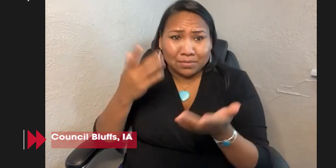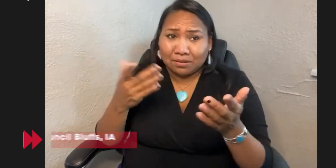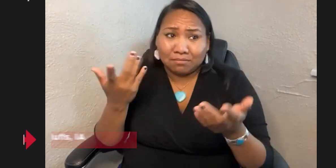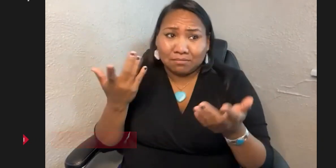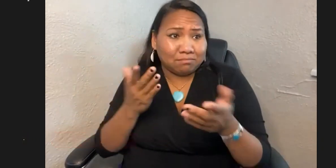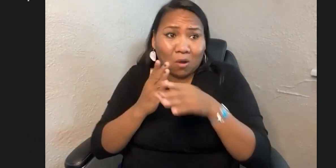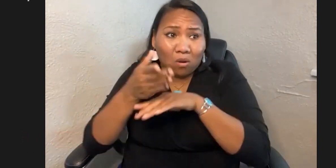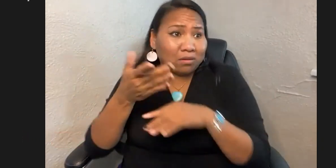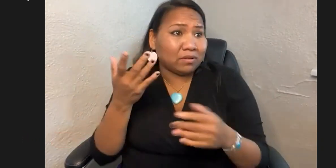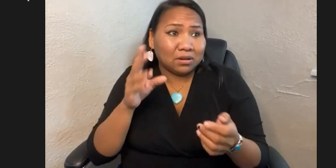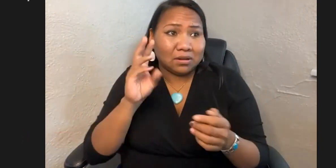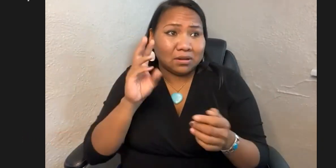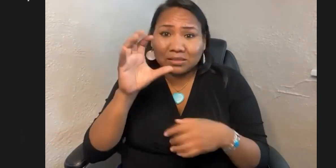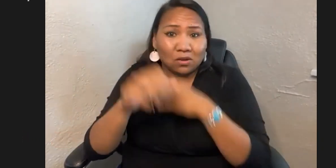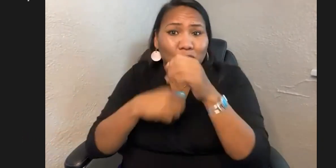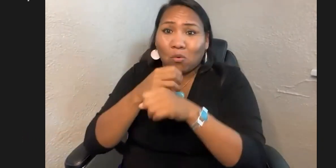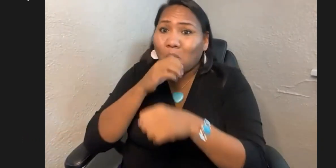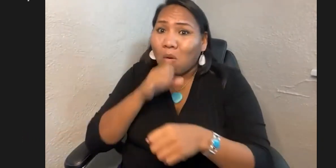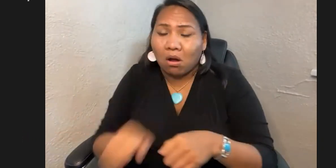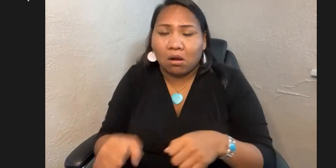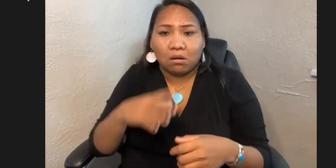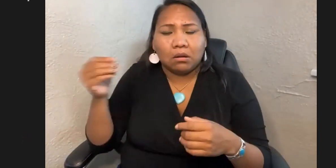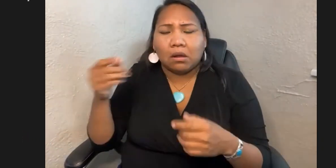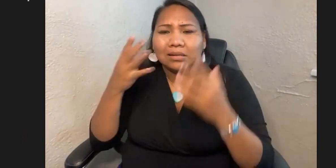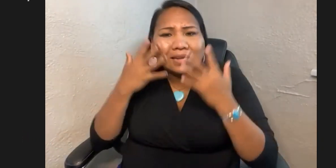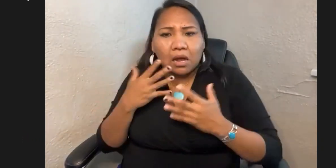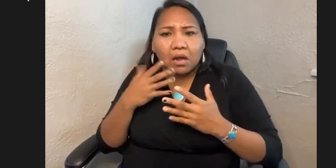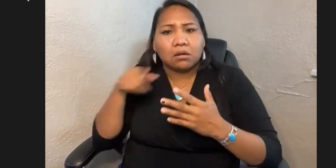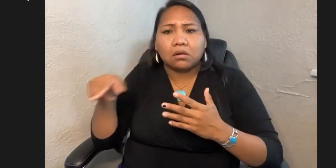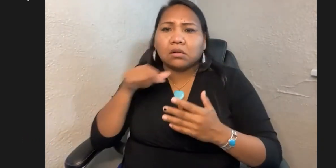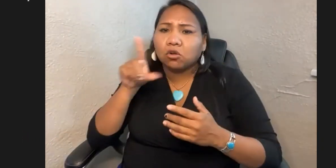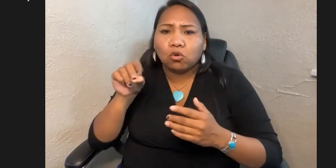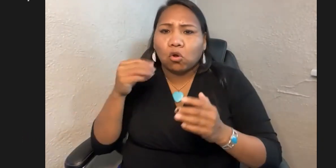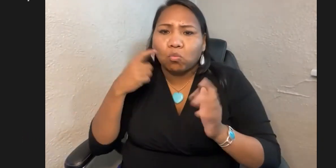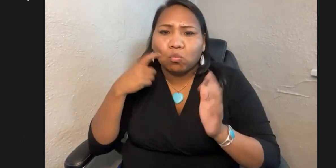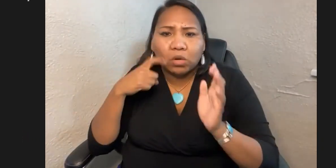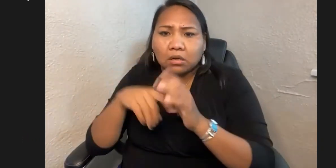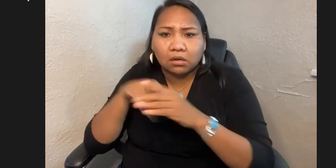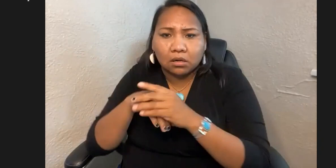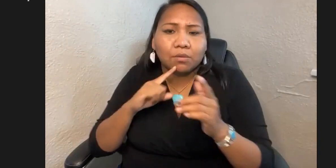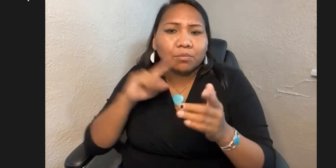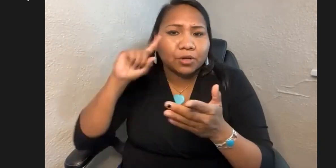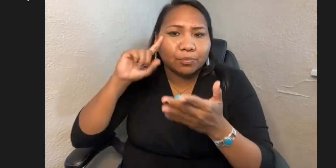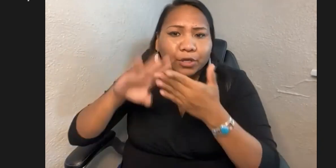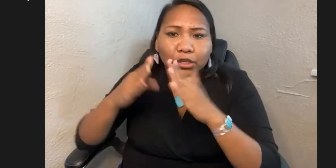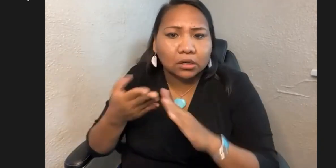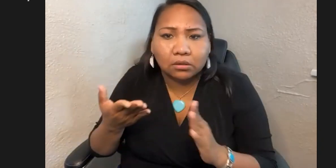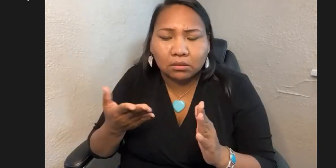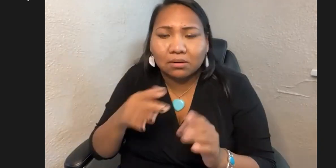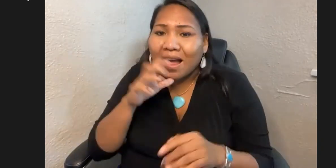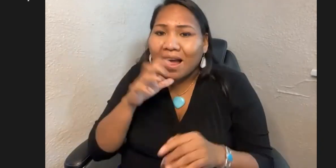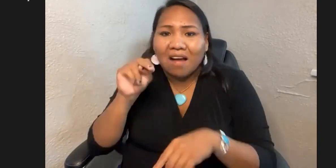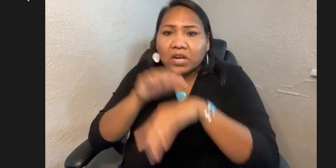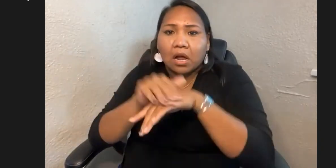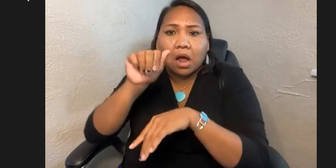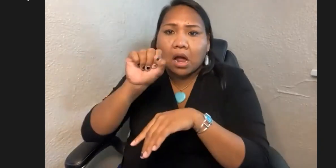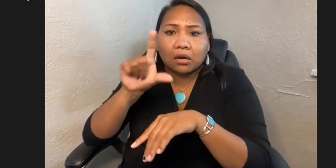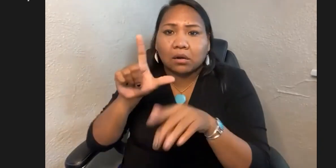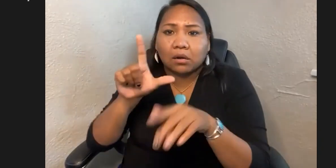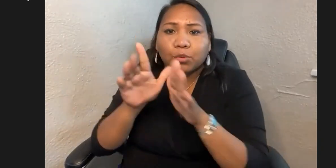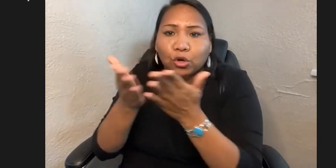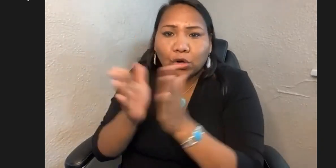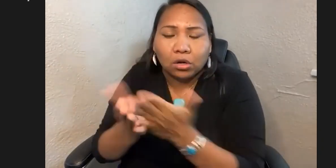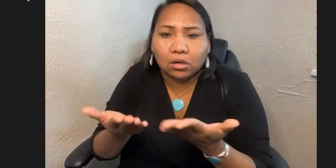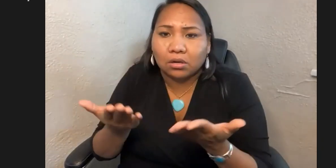And it is, it is our connection to the soil. It is, it's a part of who we are. it's very sad that the deaf